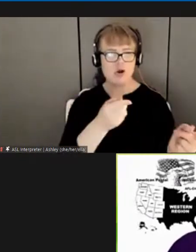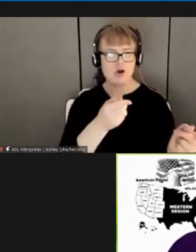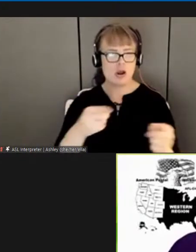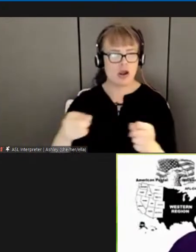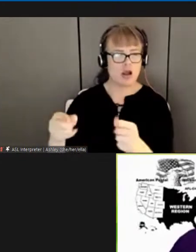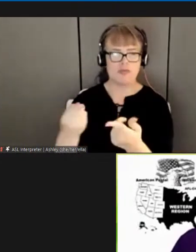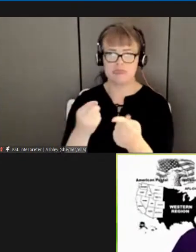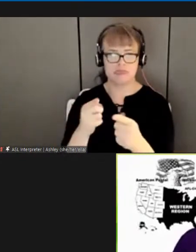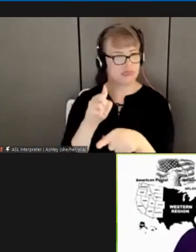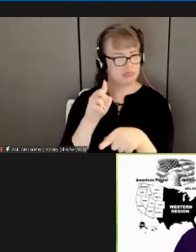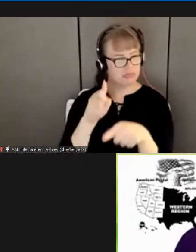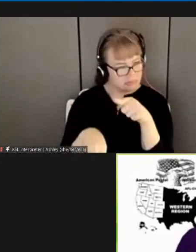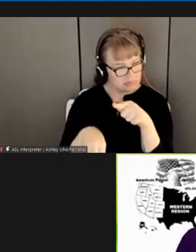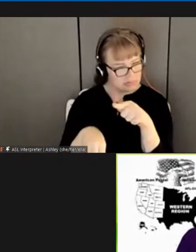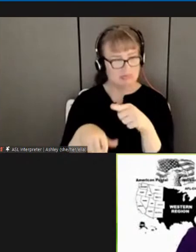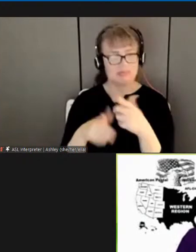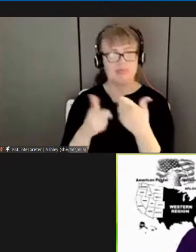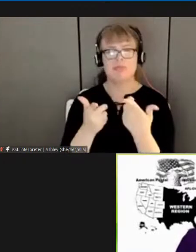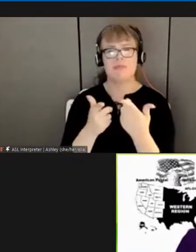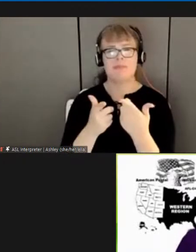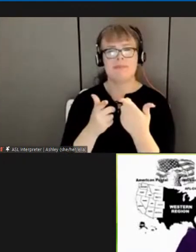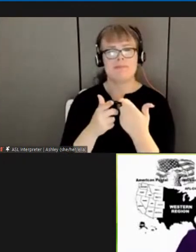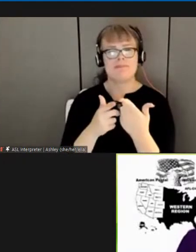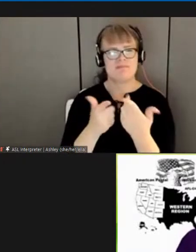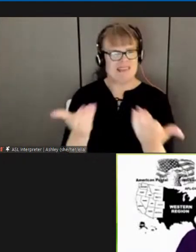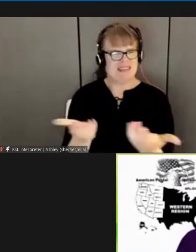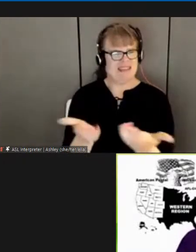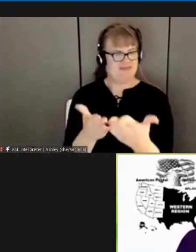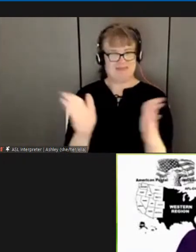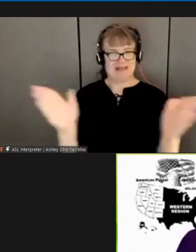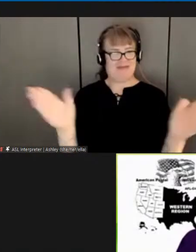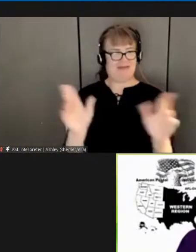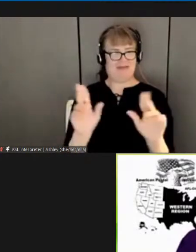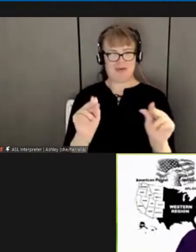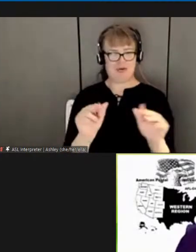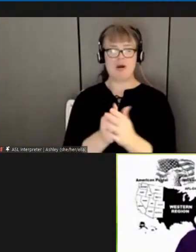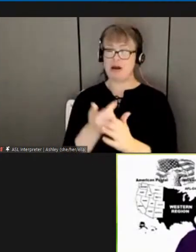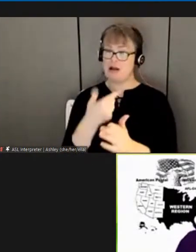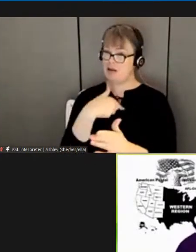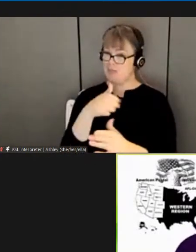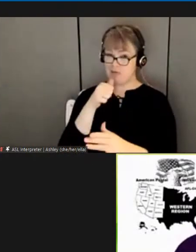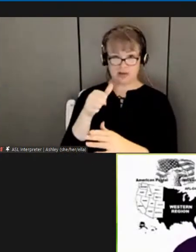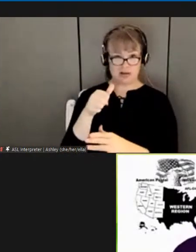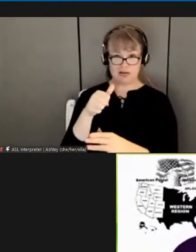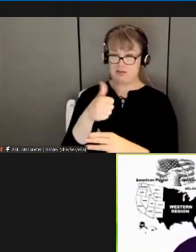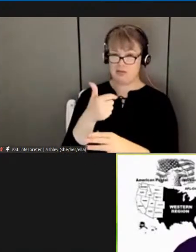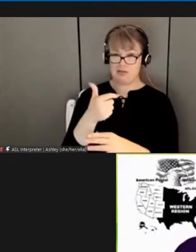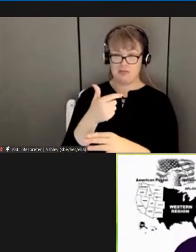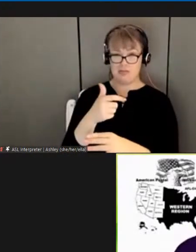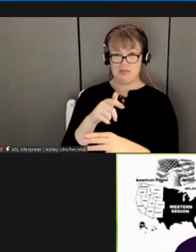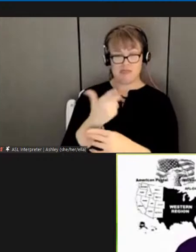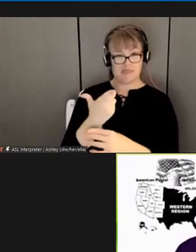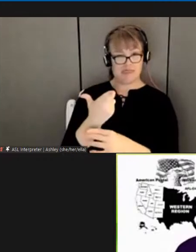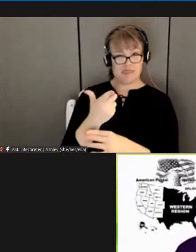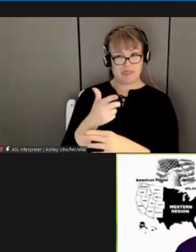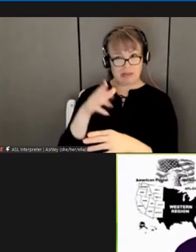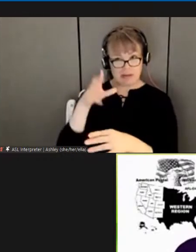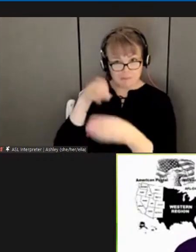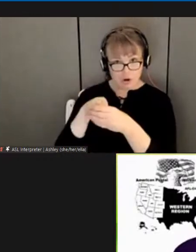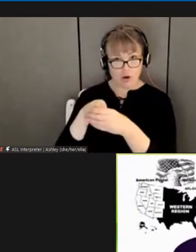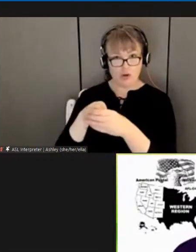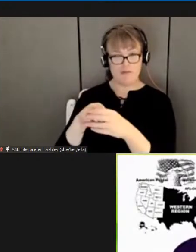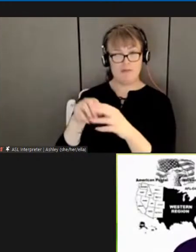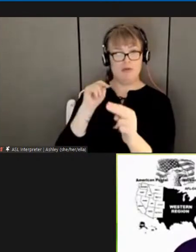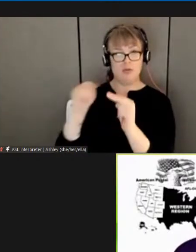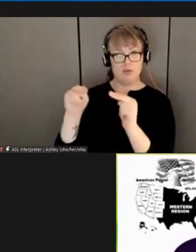i even though i'm not a core member of the negotiating team i'm a member of the team and we all got to be team